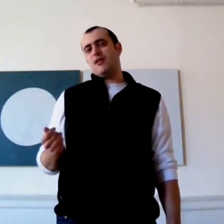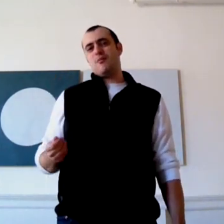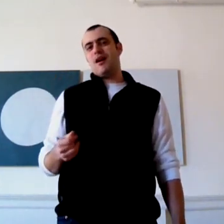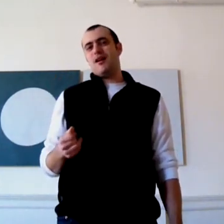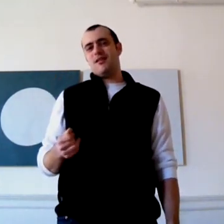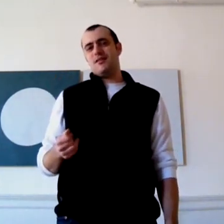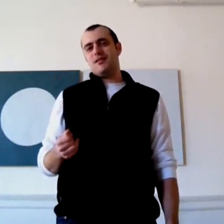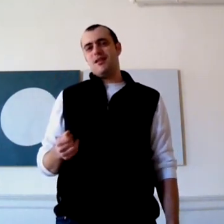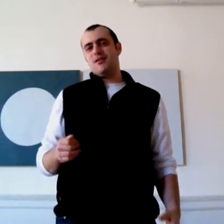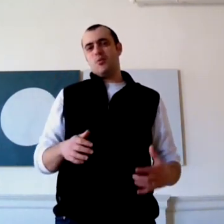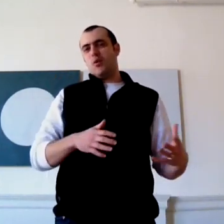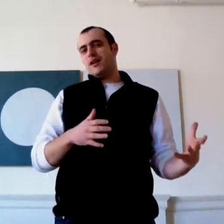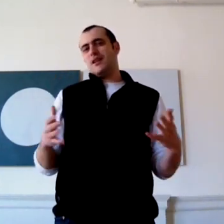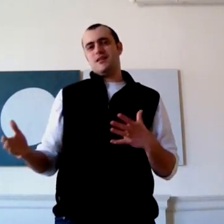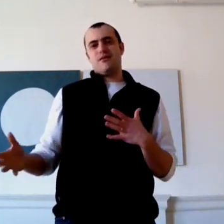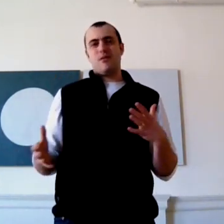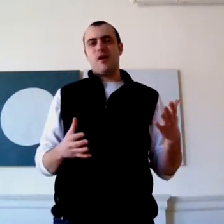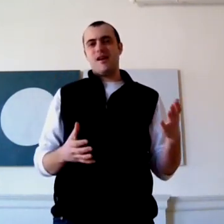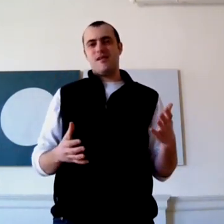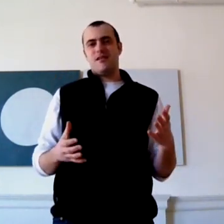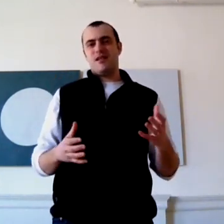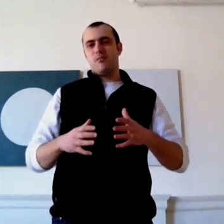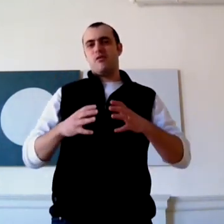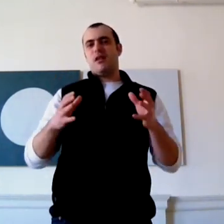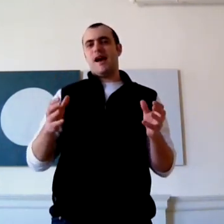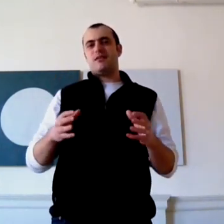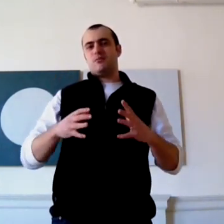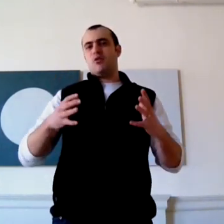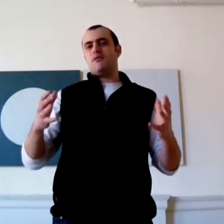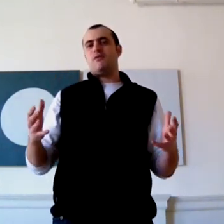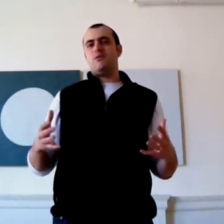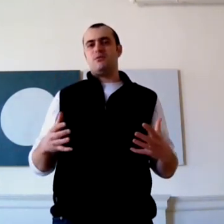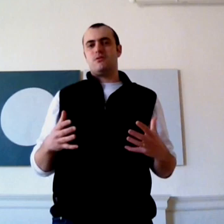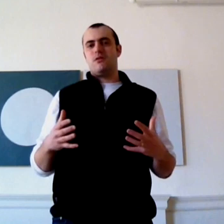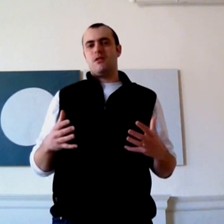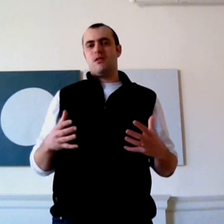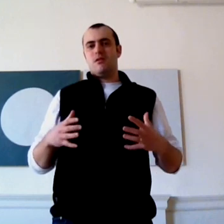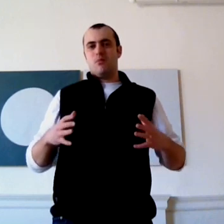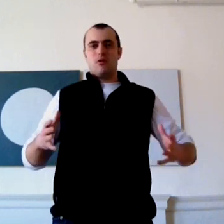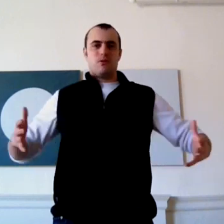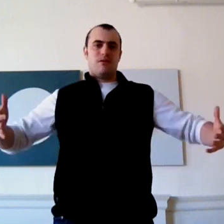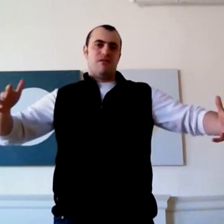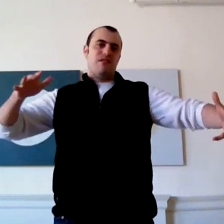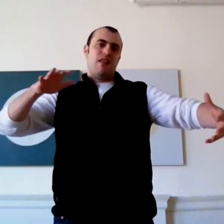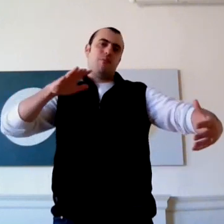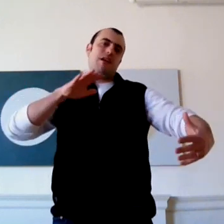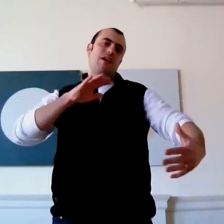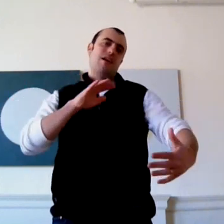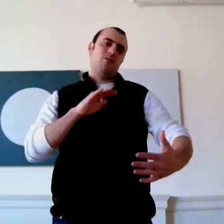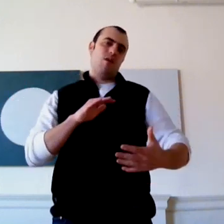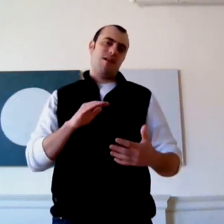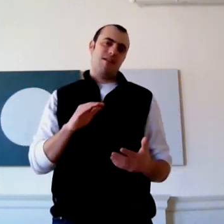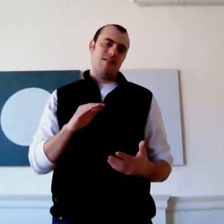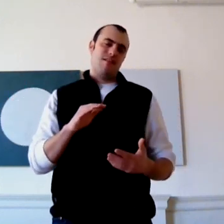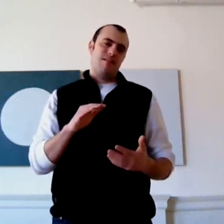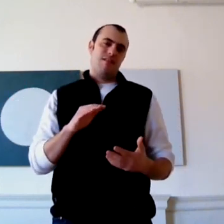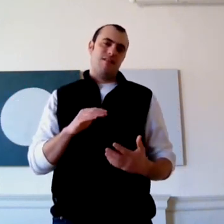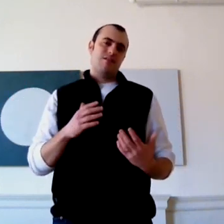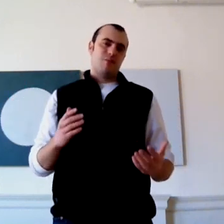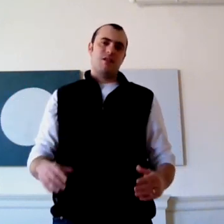your mind to work in a different way, in a more relaxed, more diffuse, more sort of developing kind of way, is pretty